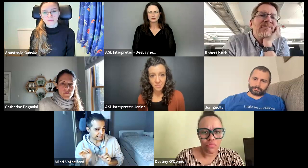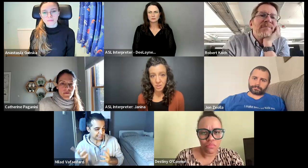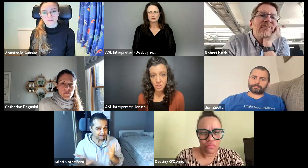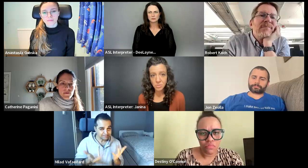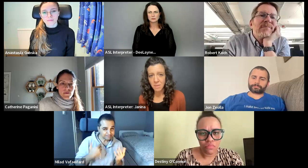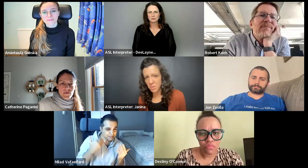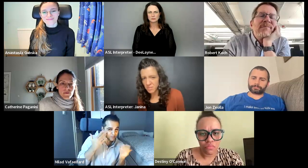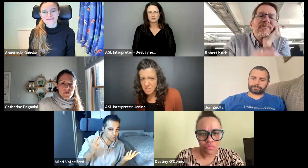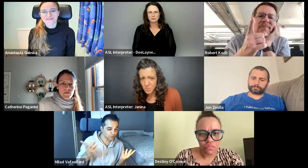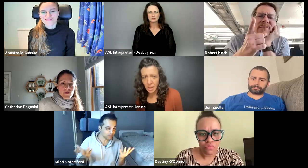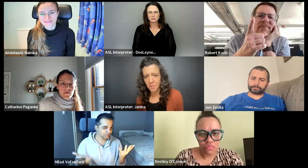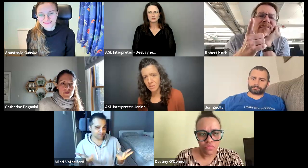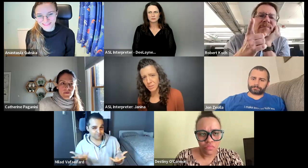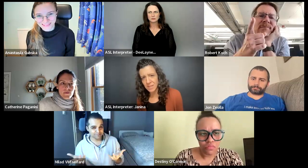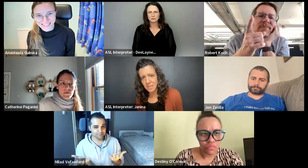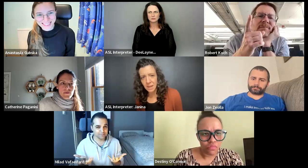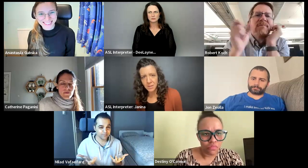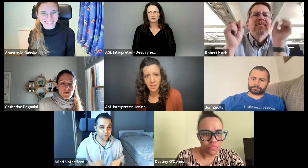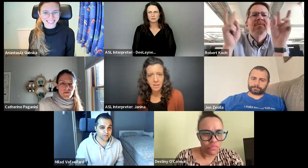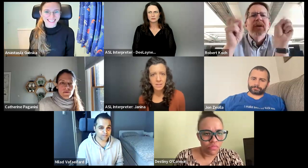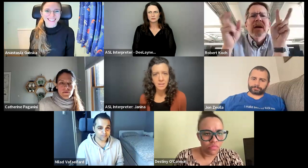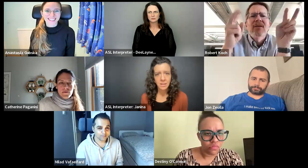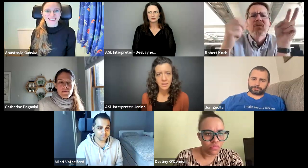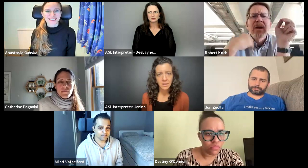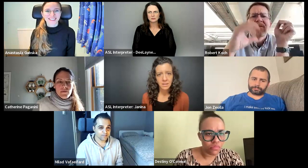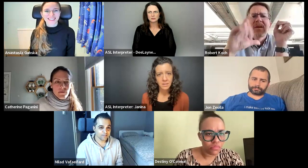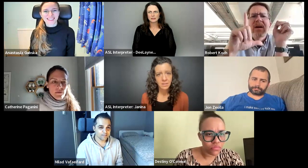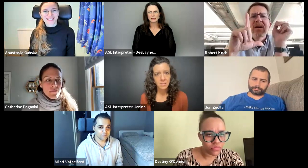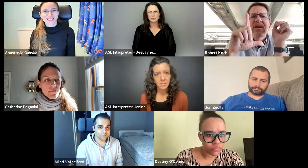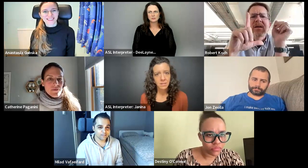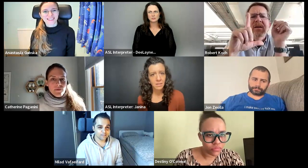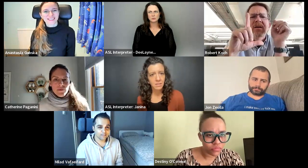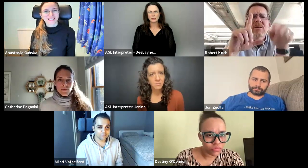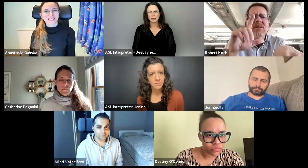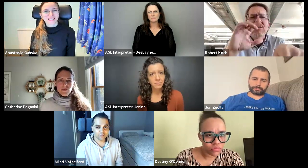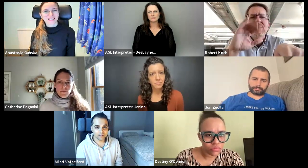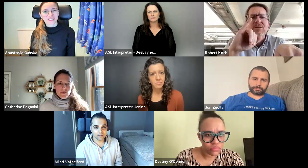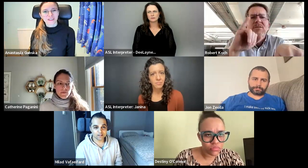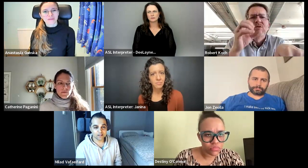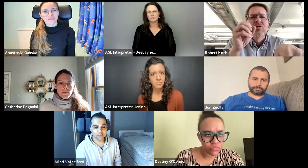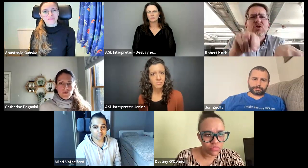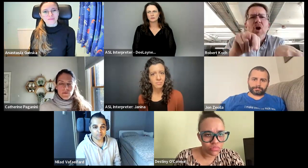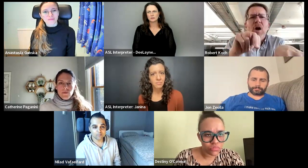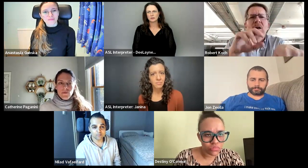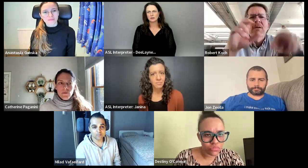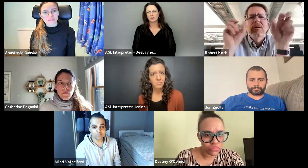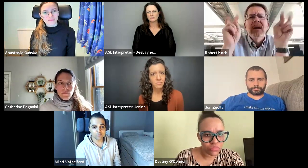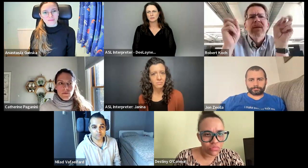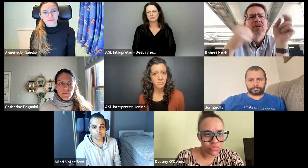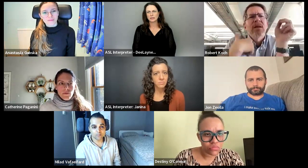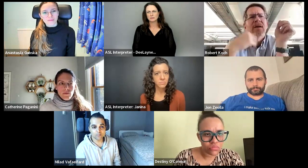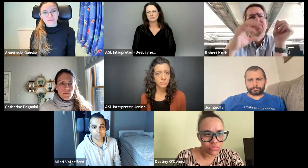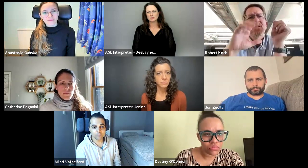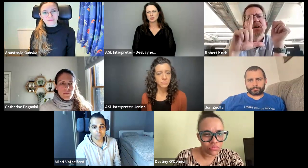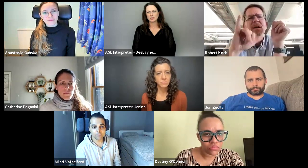Is that something you could do maybe with Facebook? I'm not quite sure if that's allowed or not. Yeah. Catherine, do we have, um,